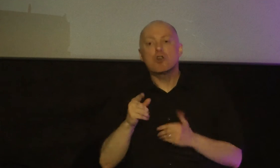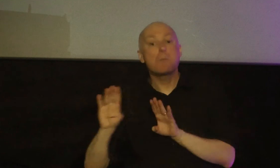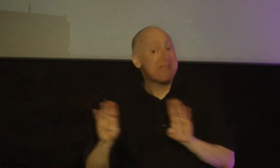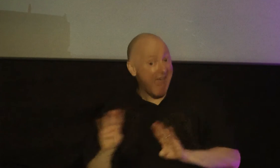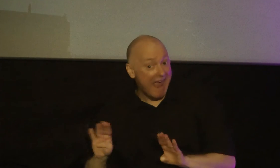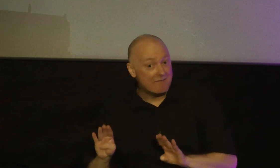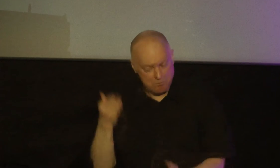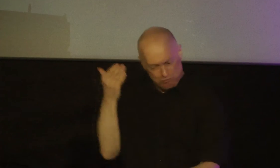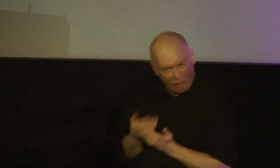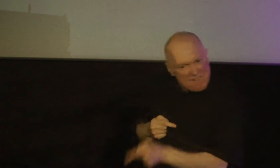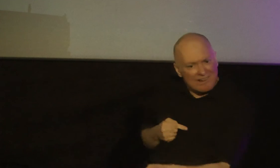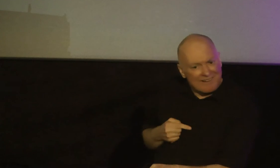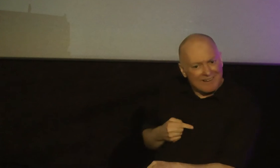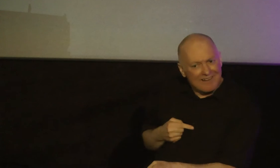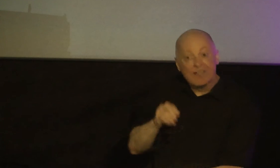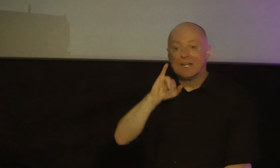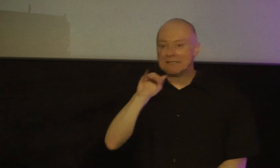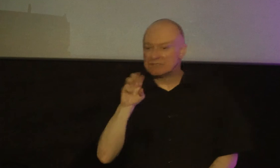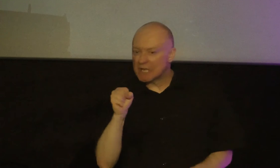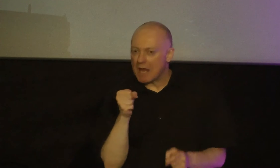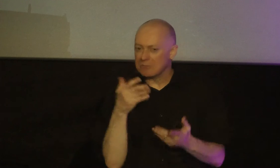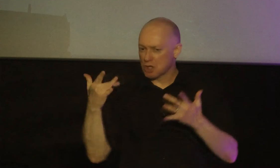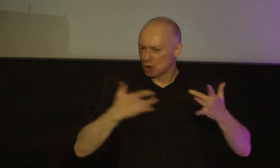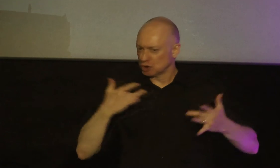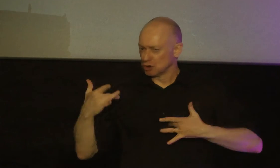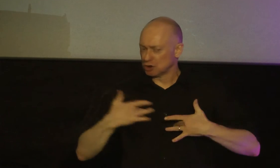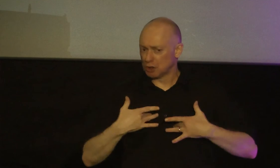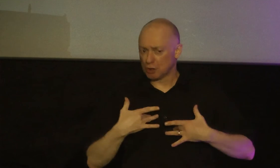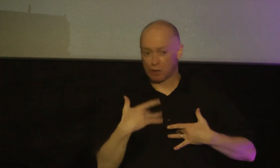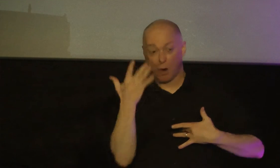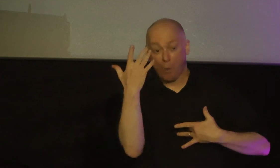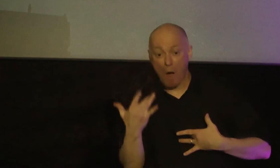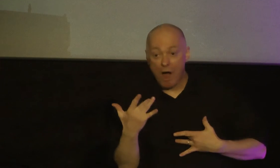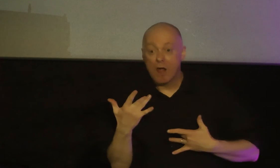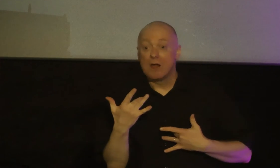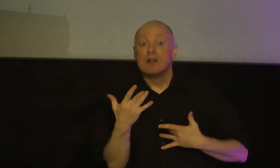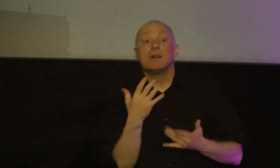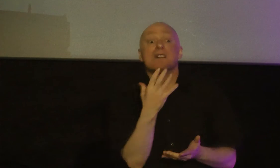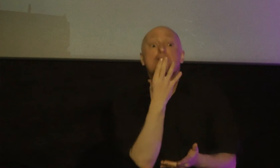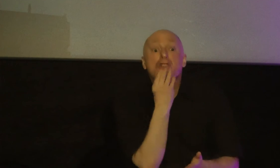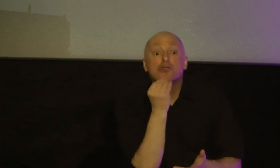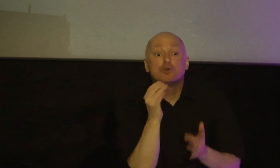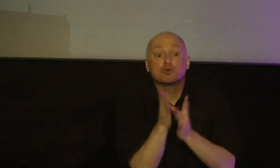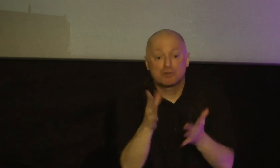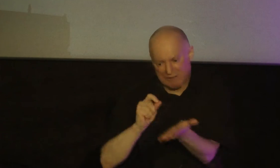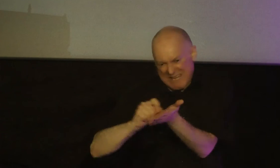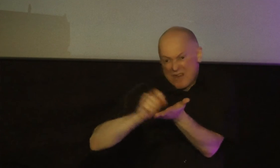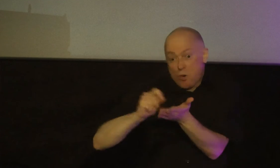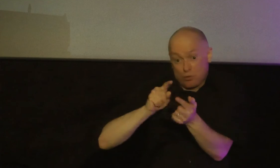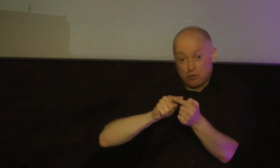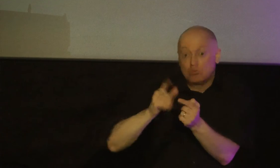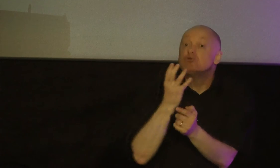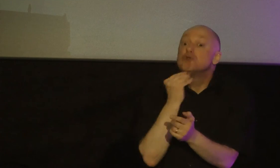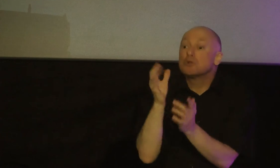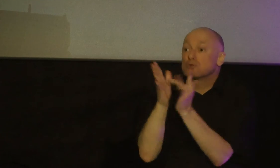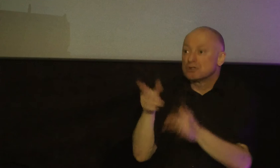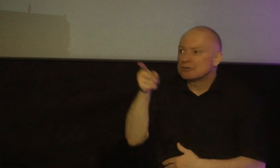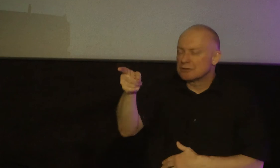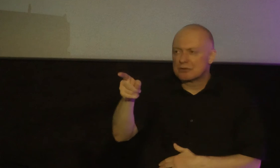james is very concerned that the persecuted jewish christians he's writing to understand that true faith as i